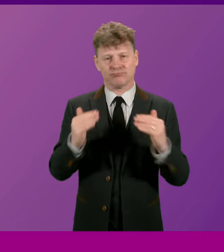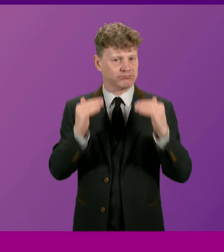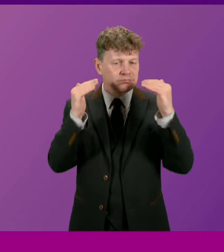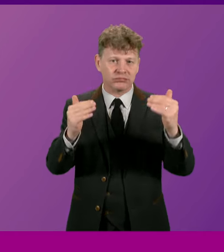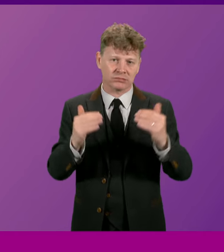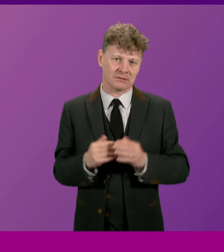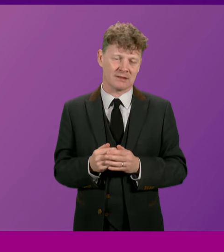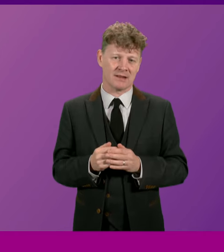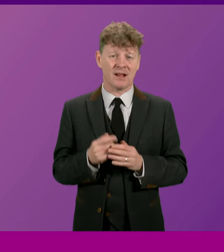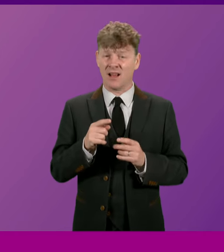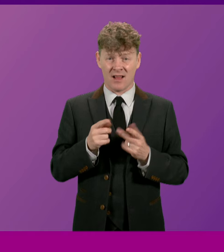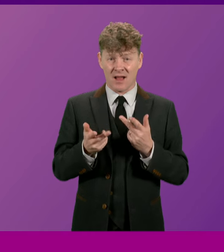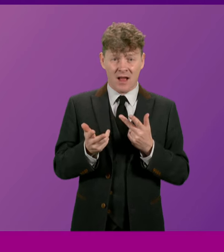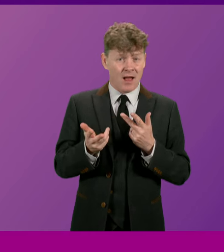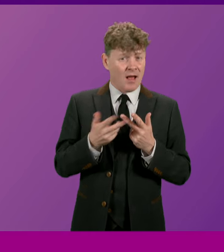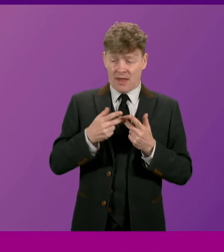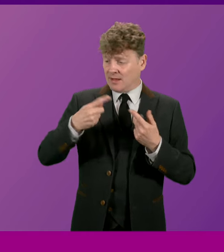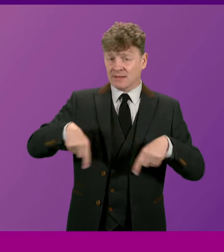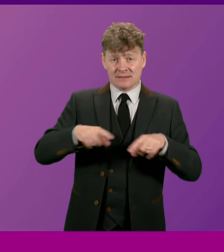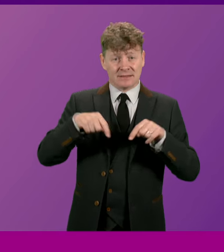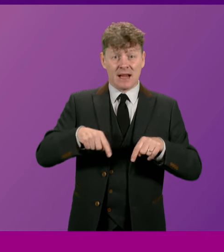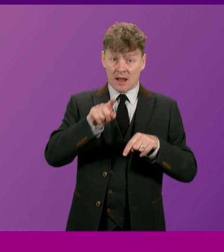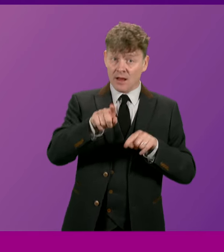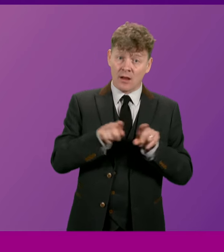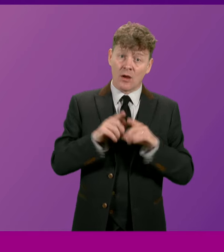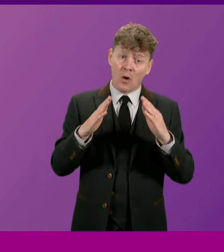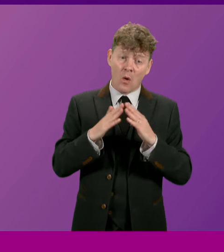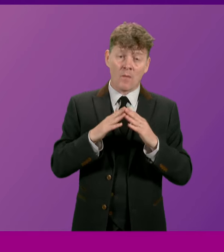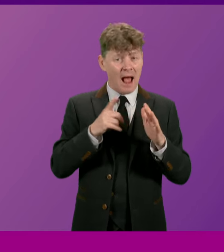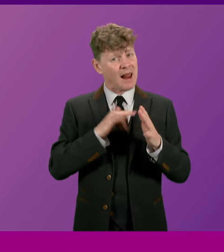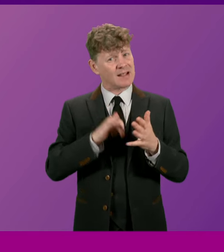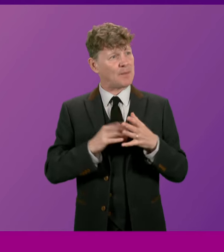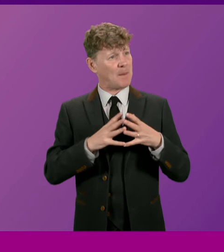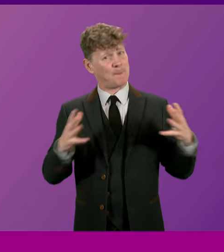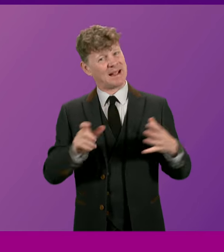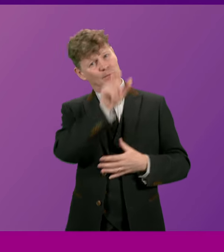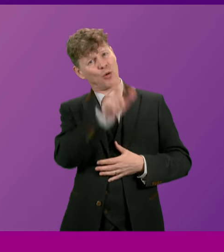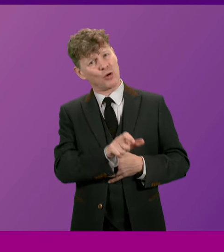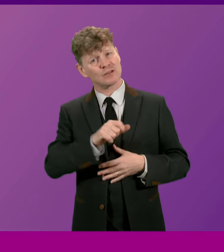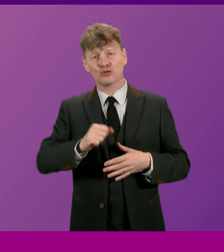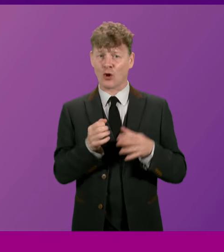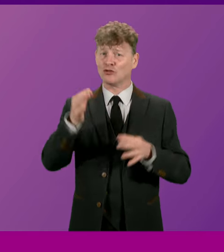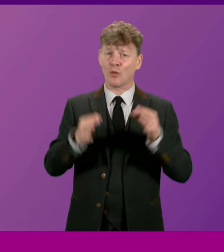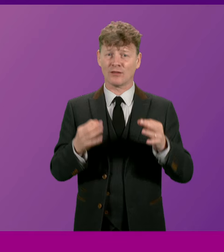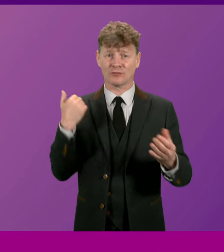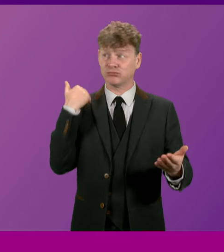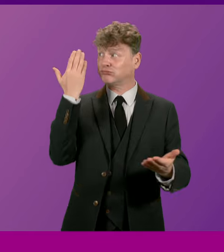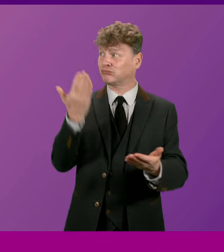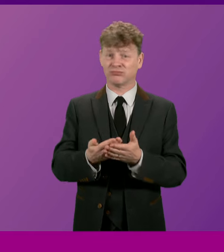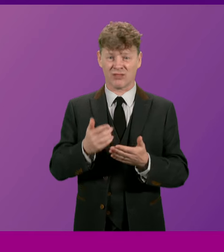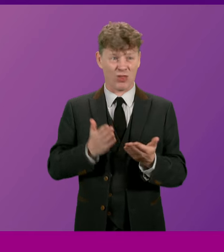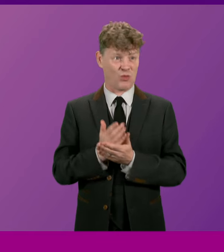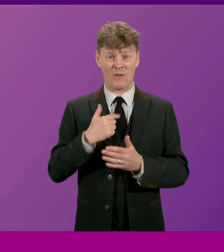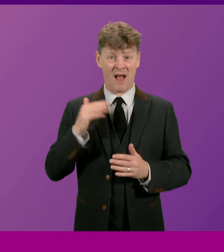be for others in this chamber or for many listening at home, Alex Salmond was a big figure in Scottish politics throughout my adult life.